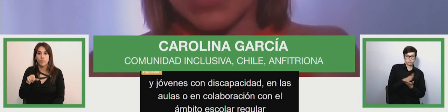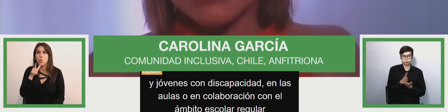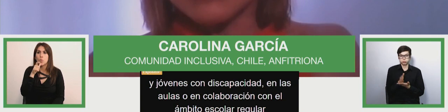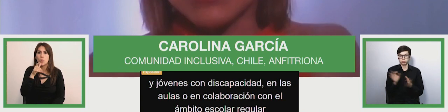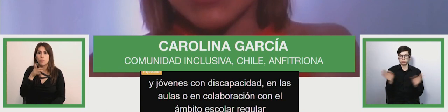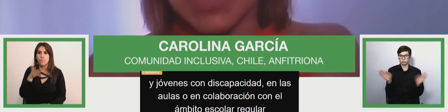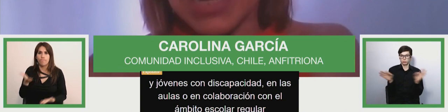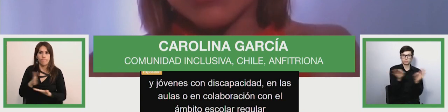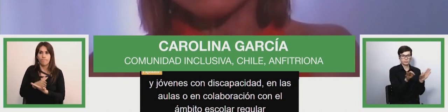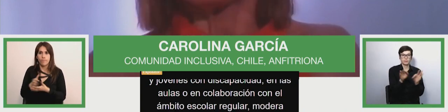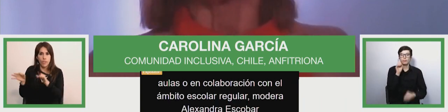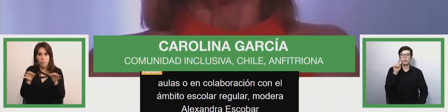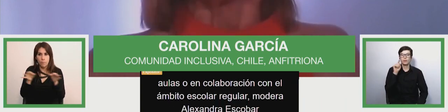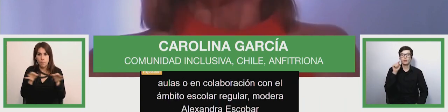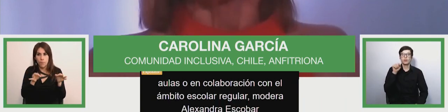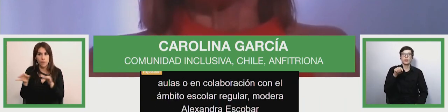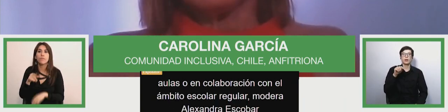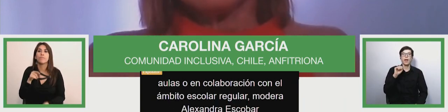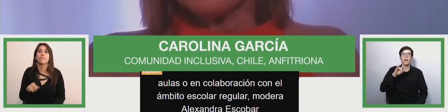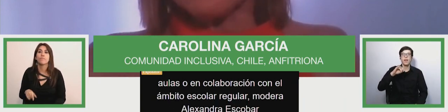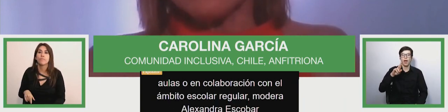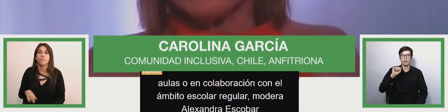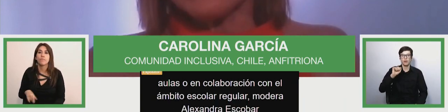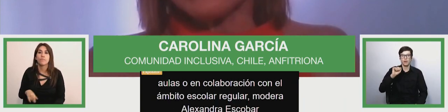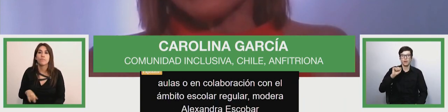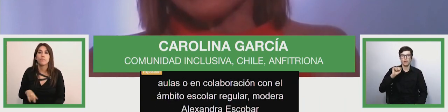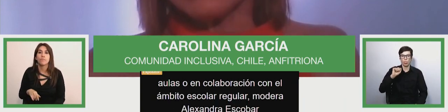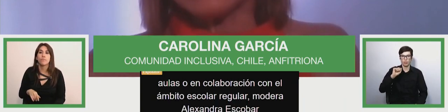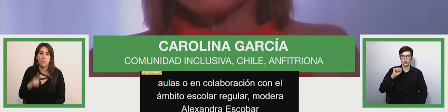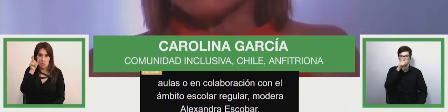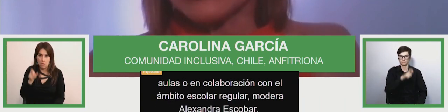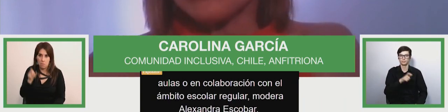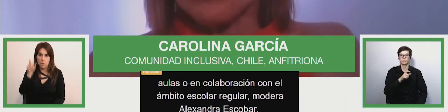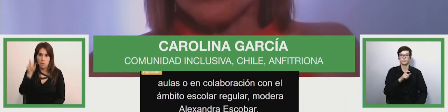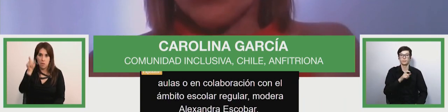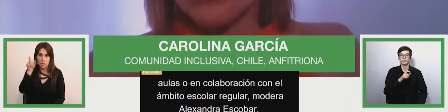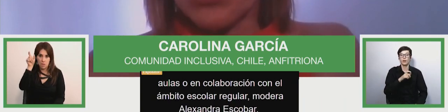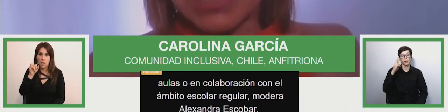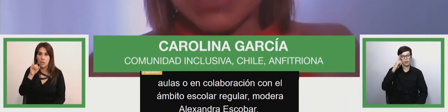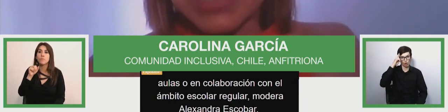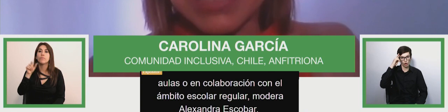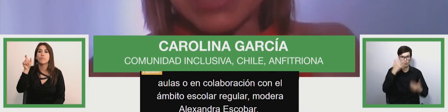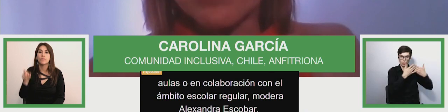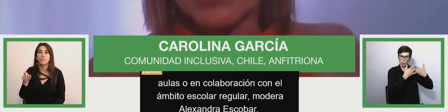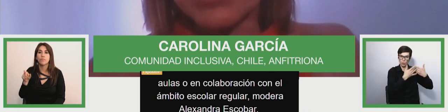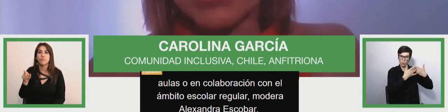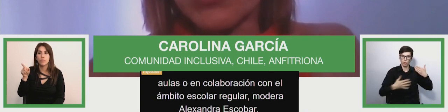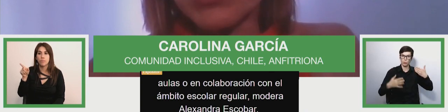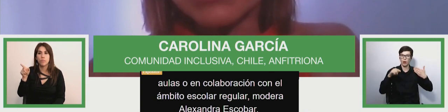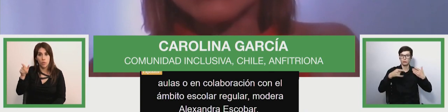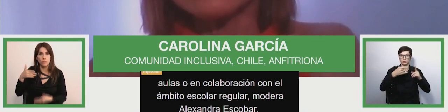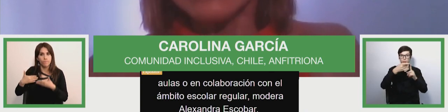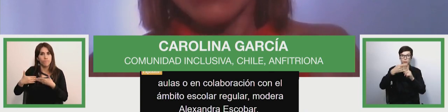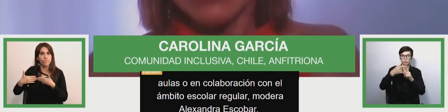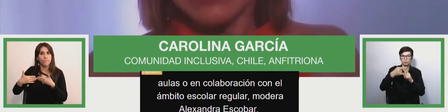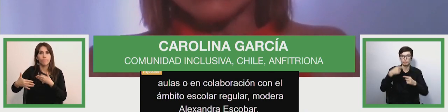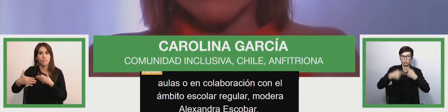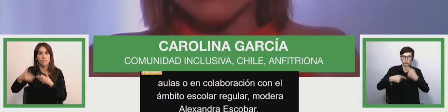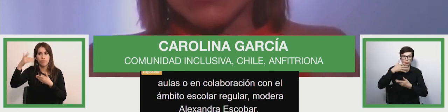from Best Publish Chile please remember during this session you can have questions